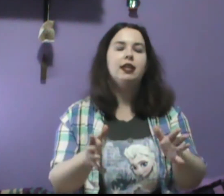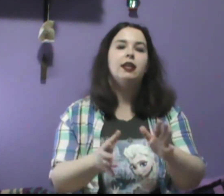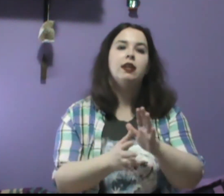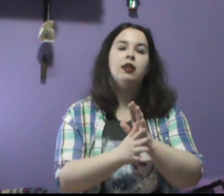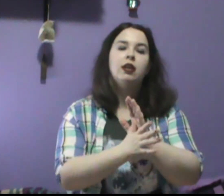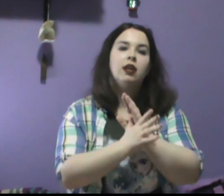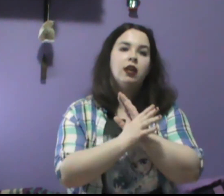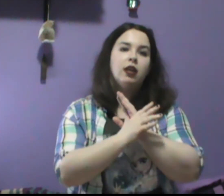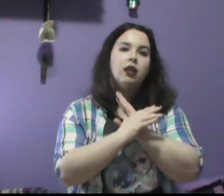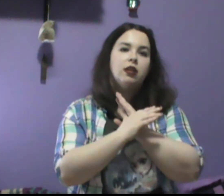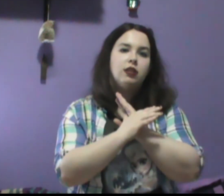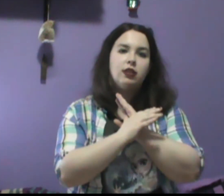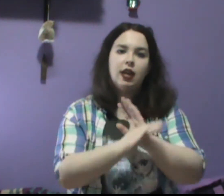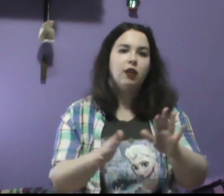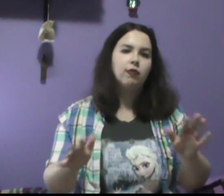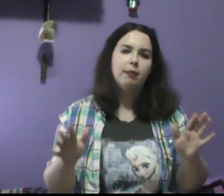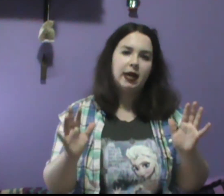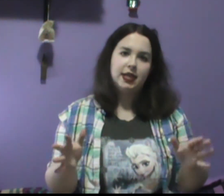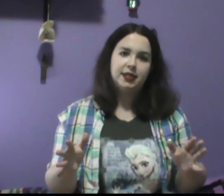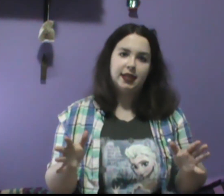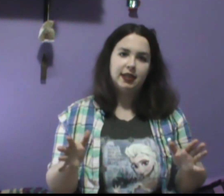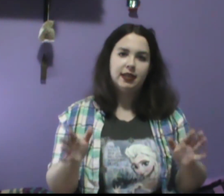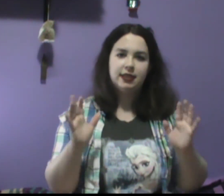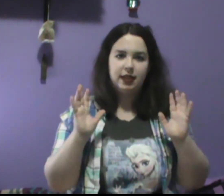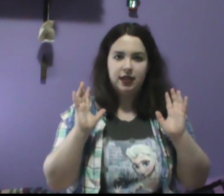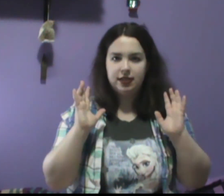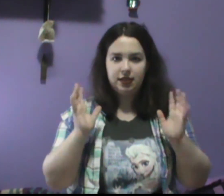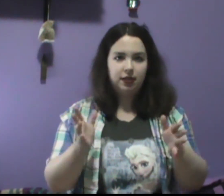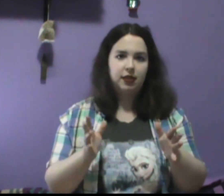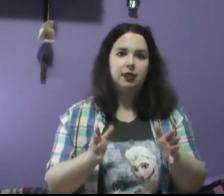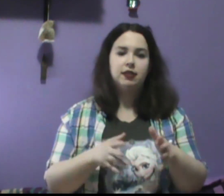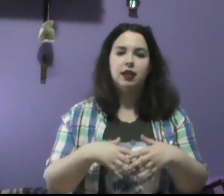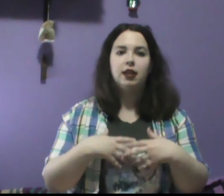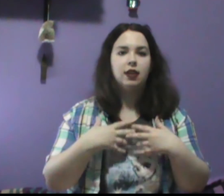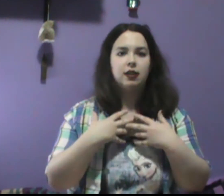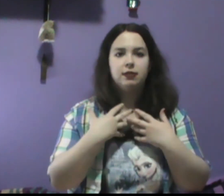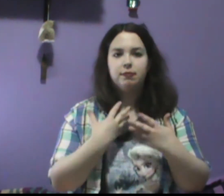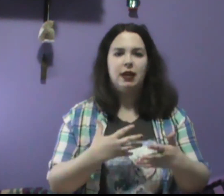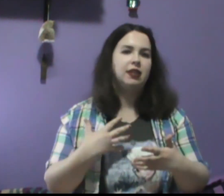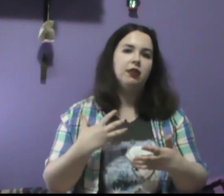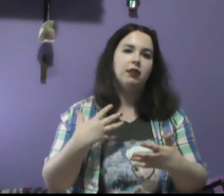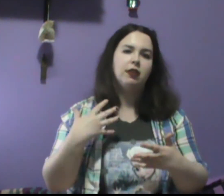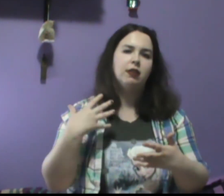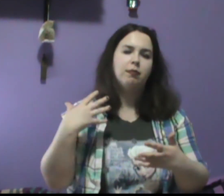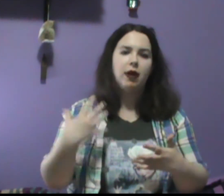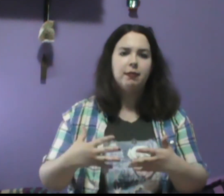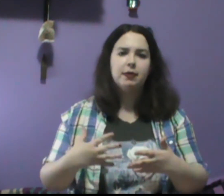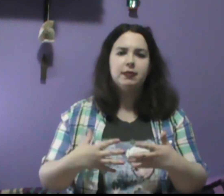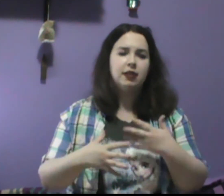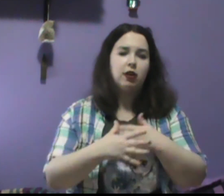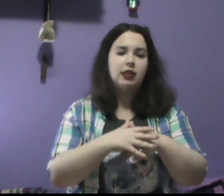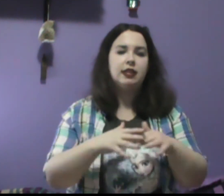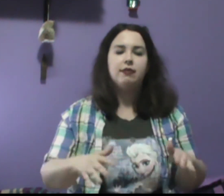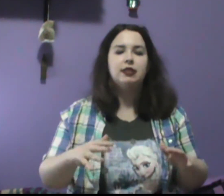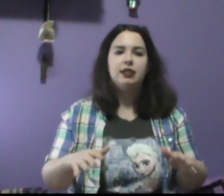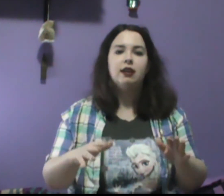taken over by his sickness and his illness and his mental problems and all that different stuff.